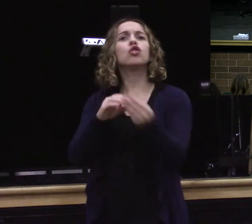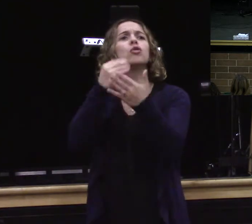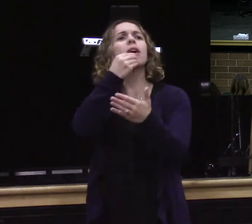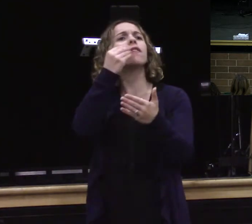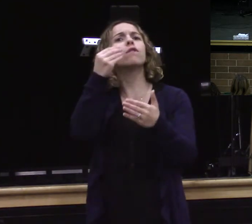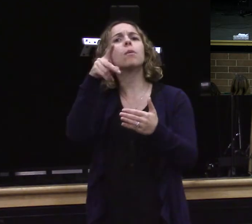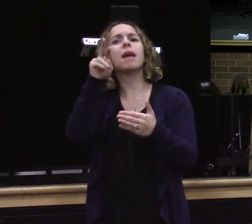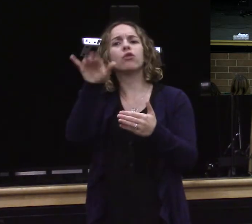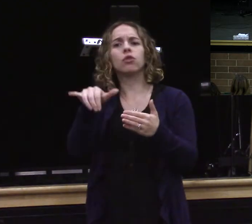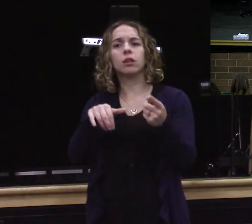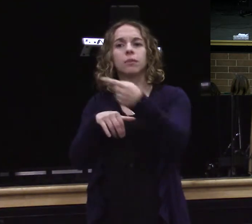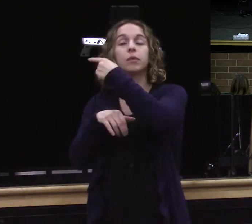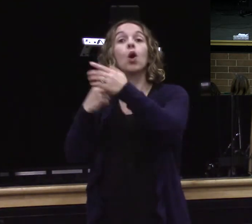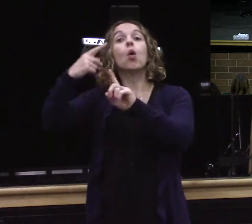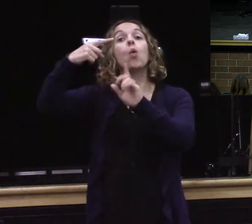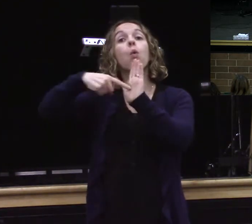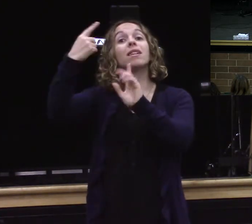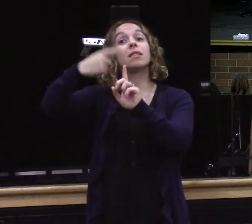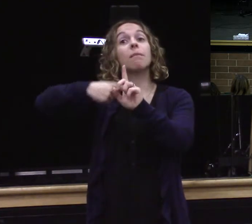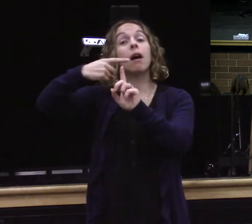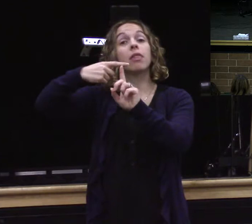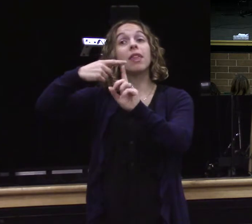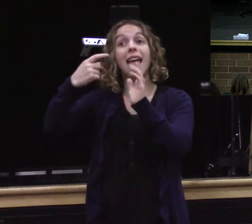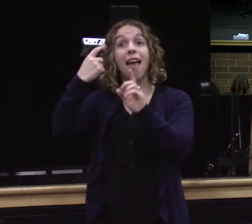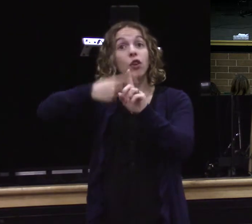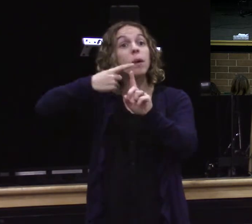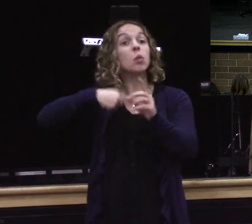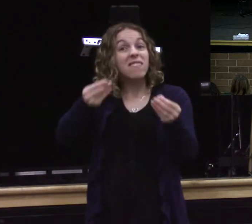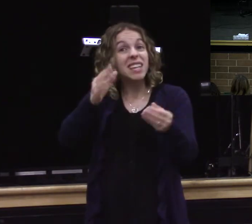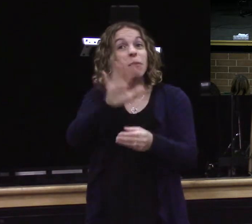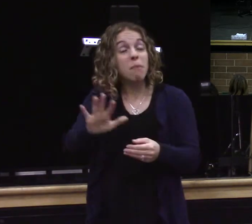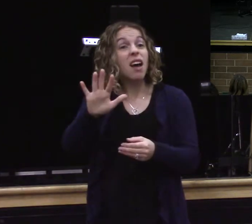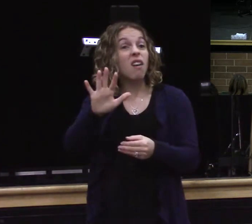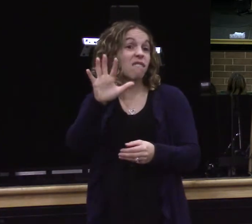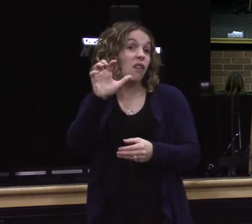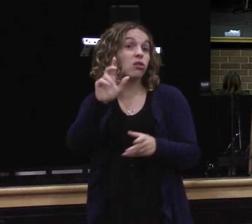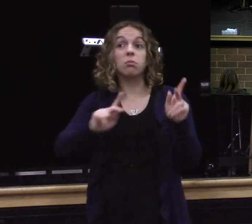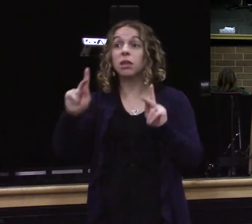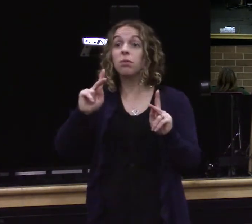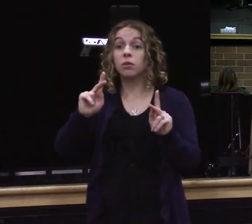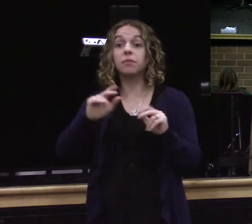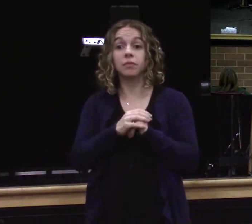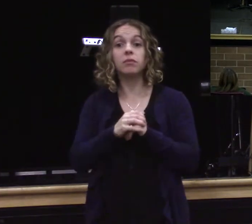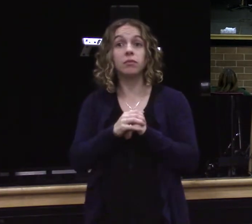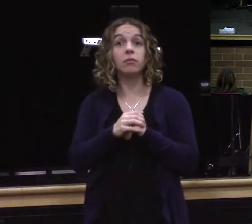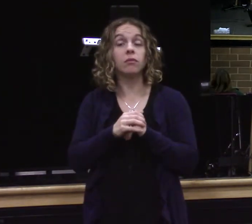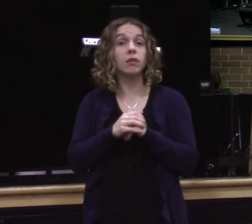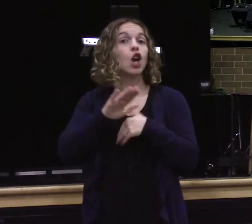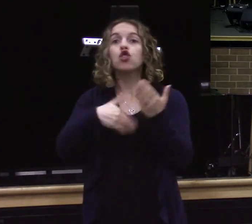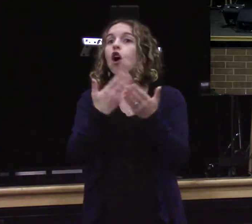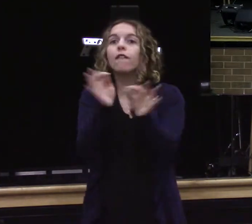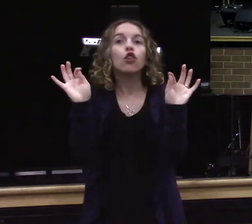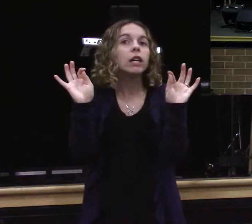pantry up there once a month every month we feed about 500 plus people and all